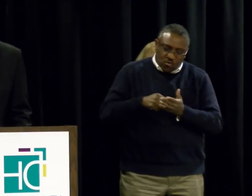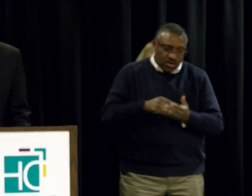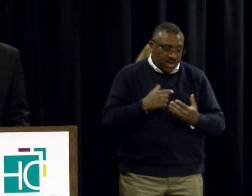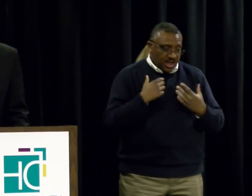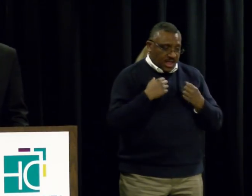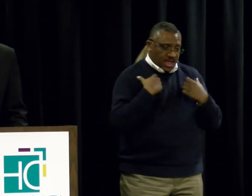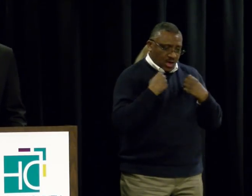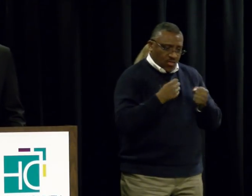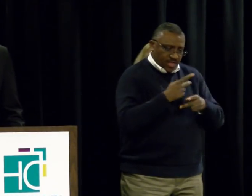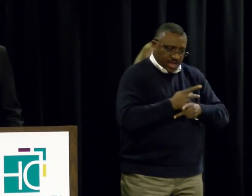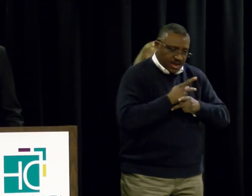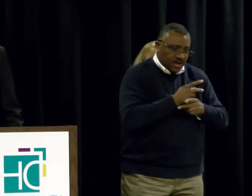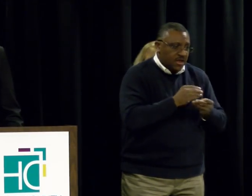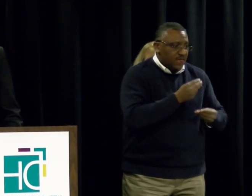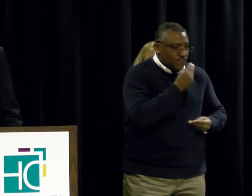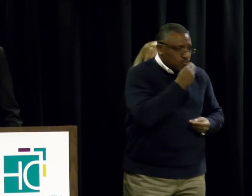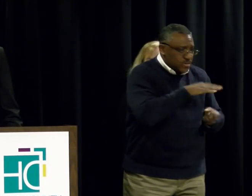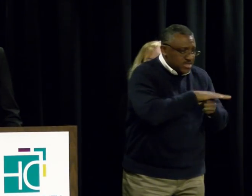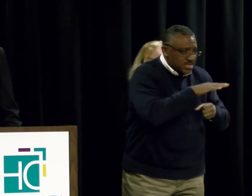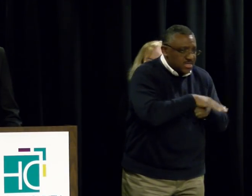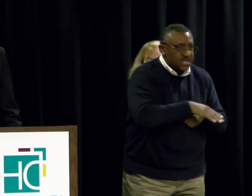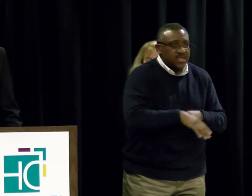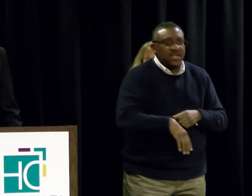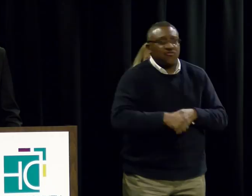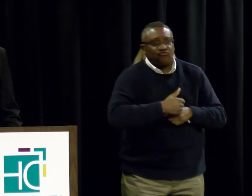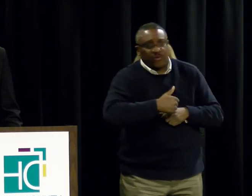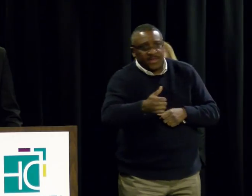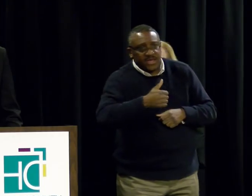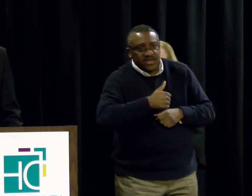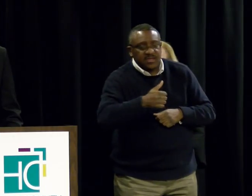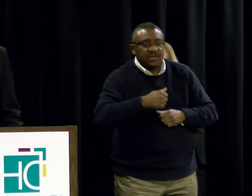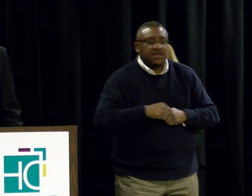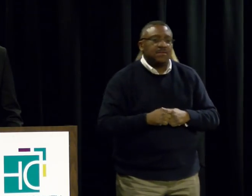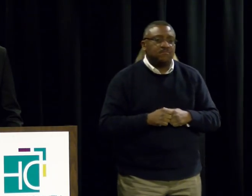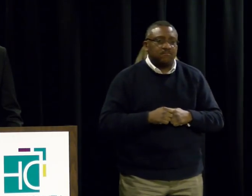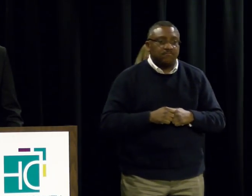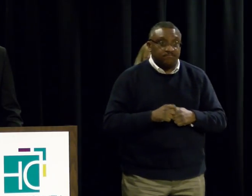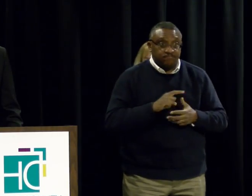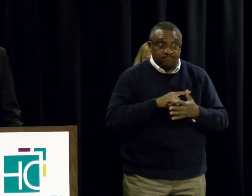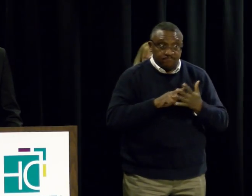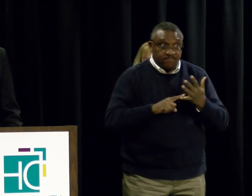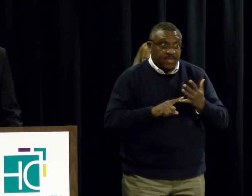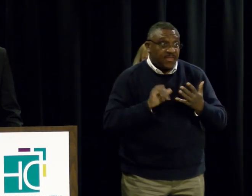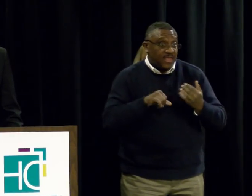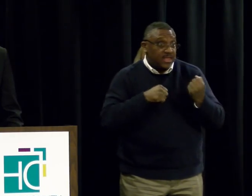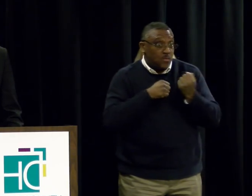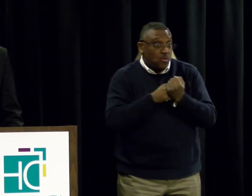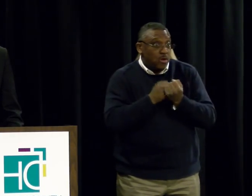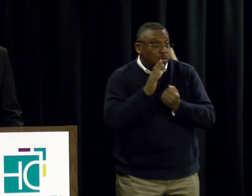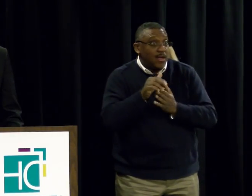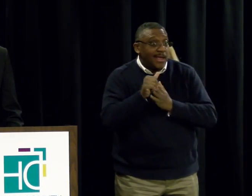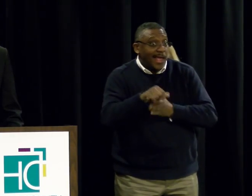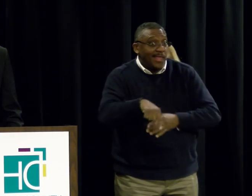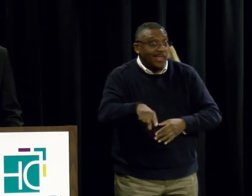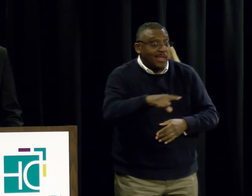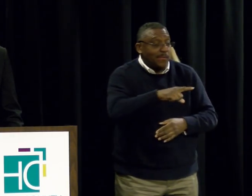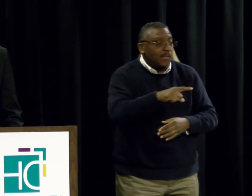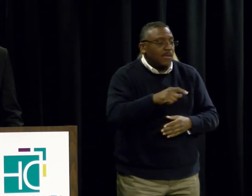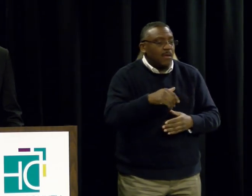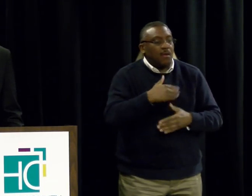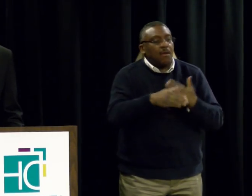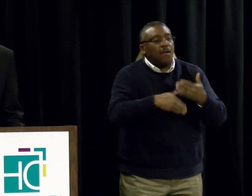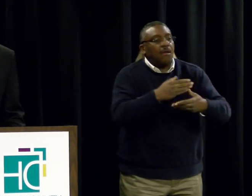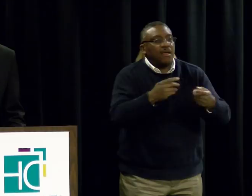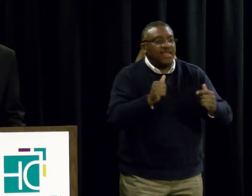care, food, or even transportation. That support will help guide them on the path